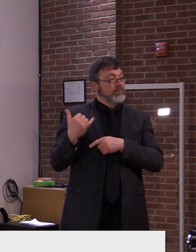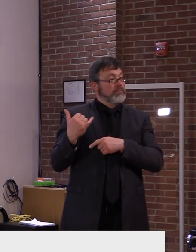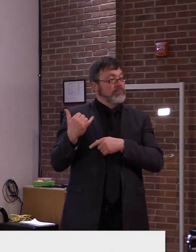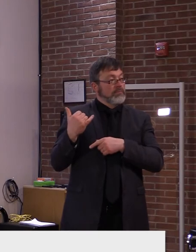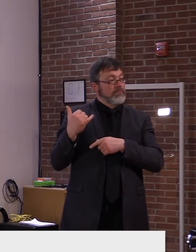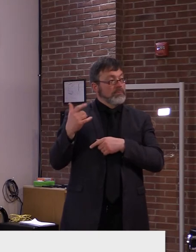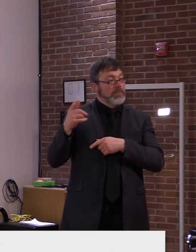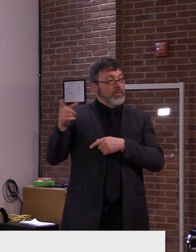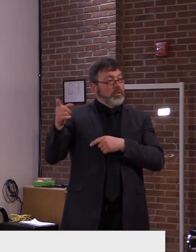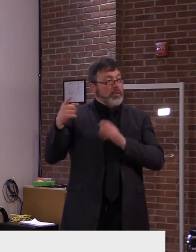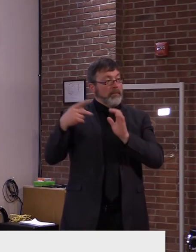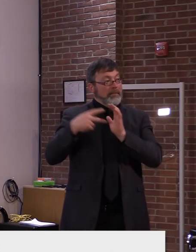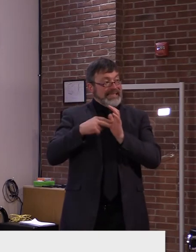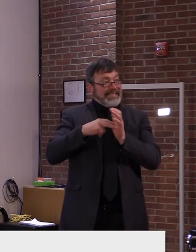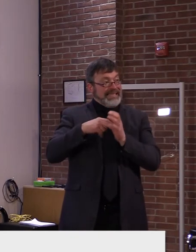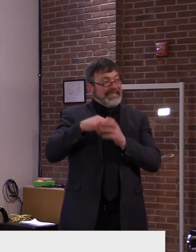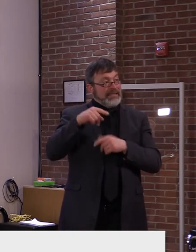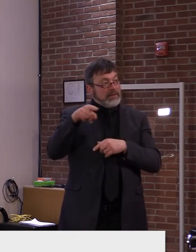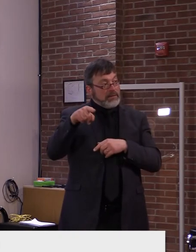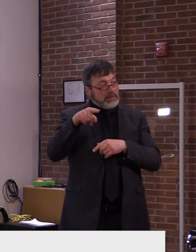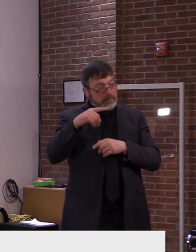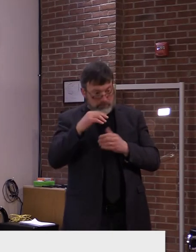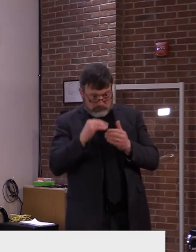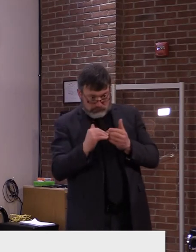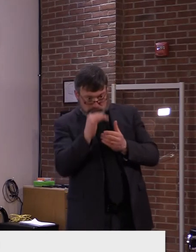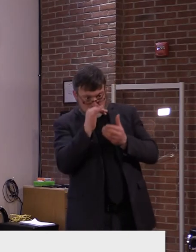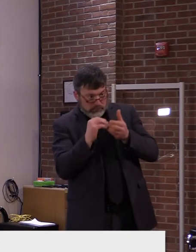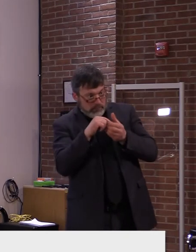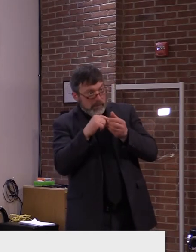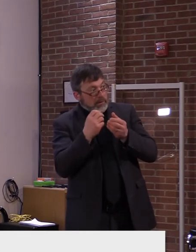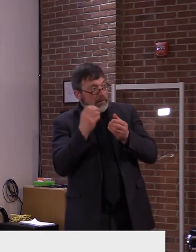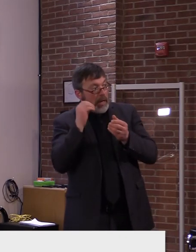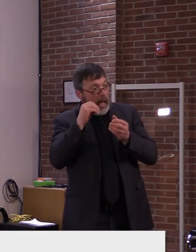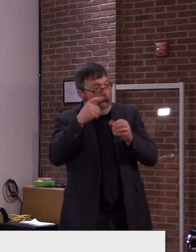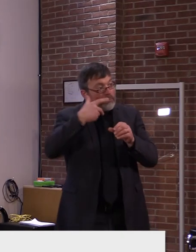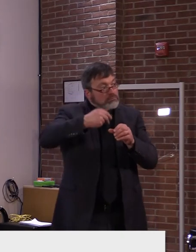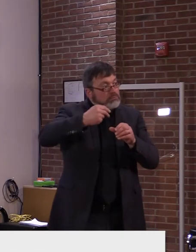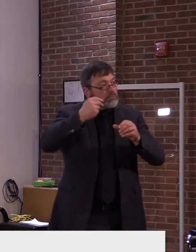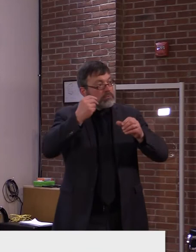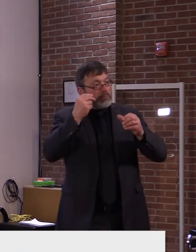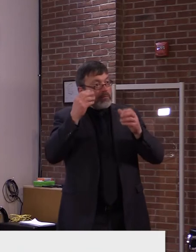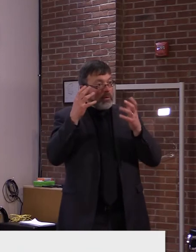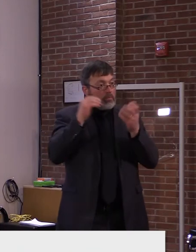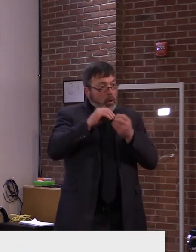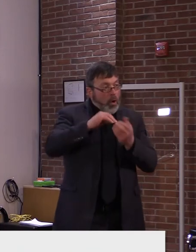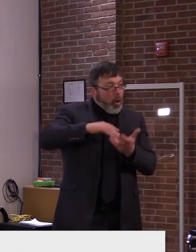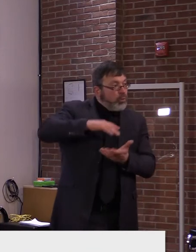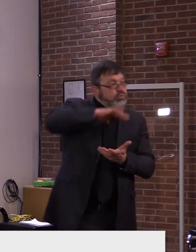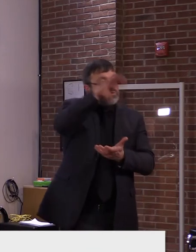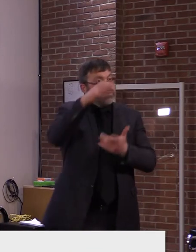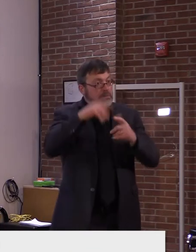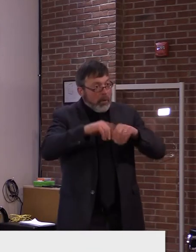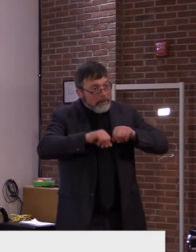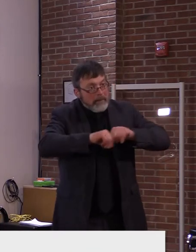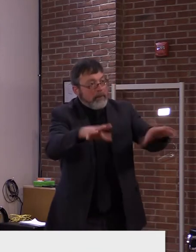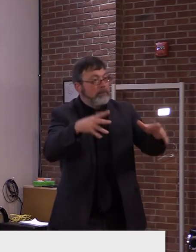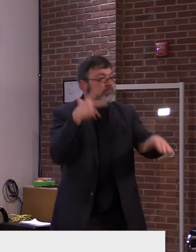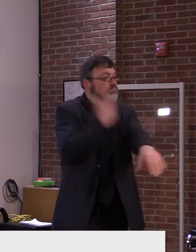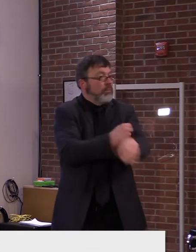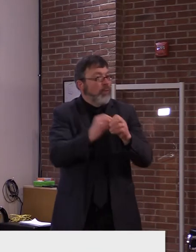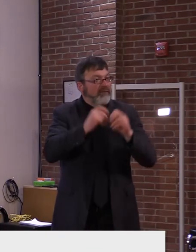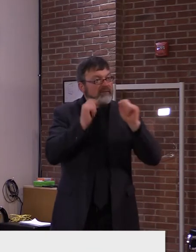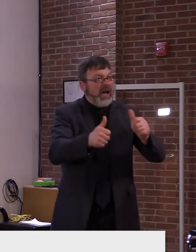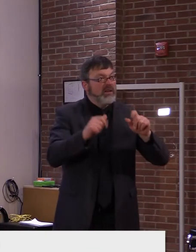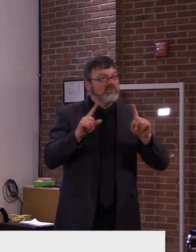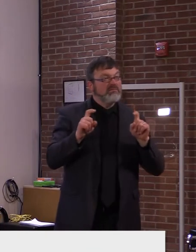age band, et cetera? Does it allow you to move things up a little bit? Or has it allowed you? John we, we got to be a little bit careful with that,